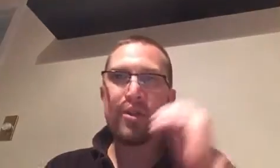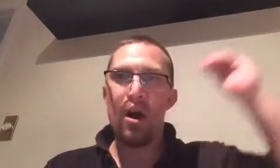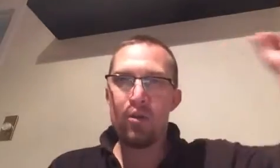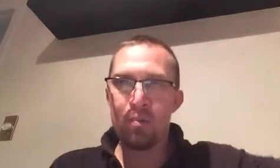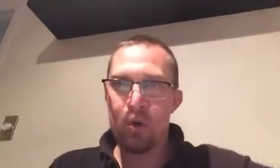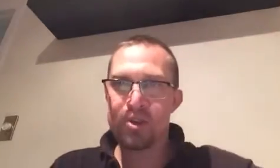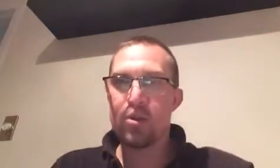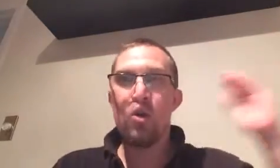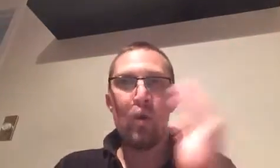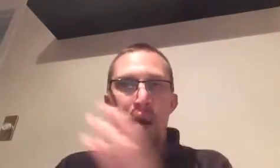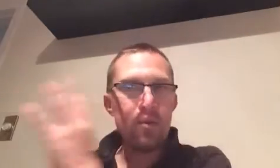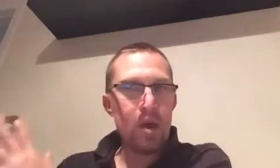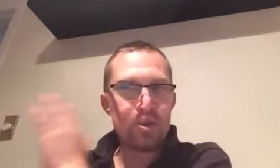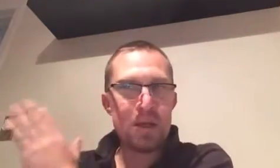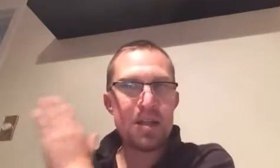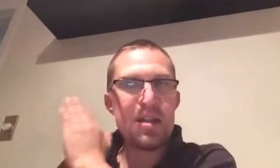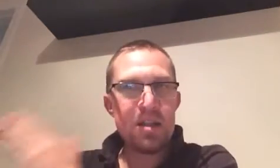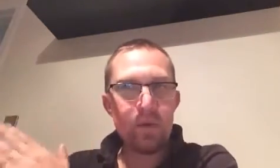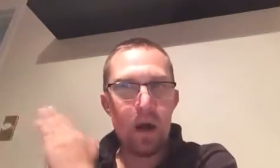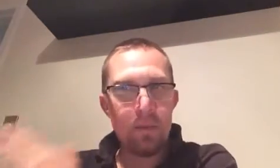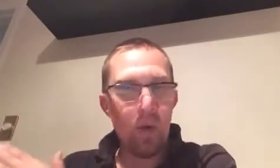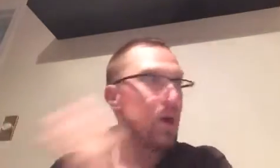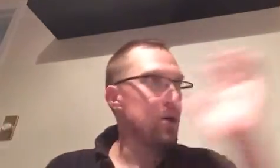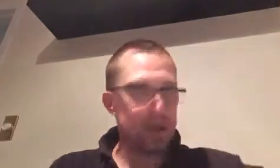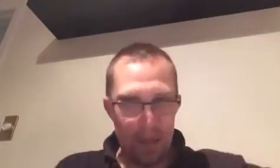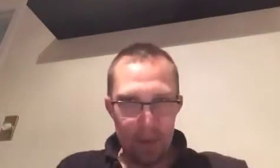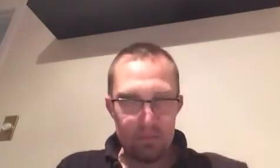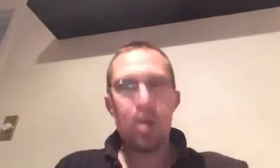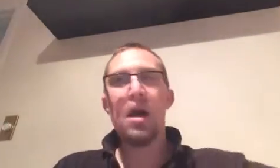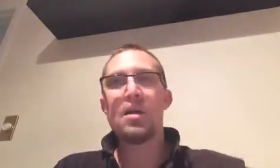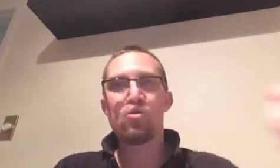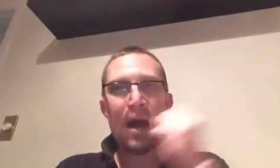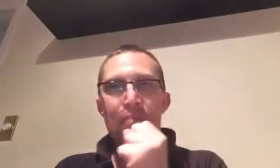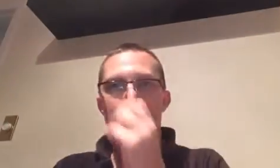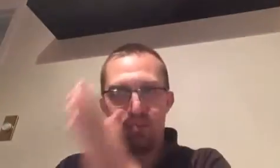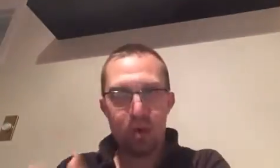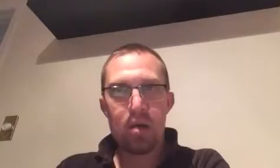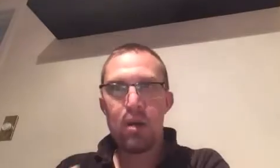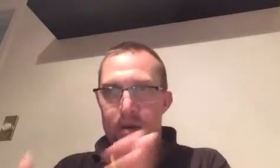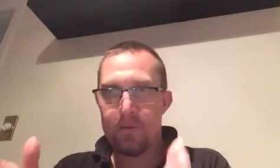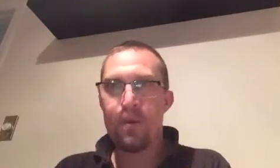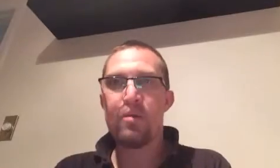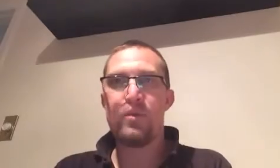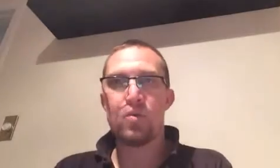the other person, whoever they are speaking evil about, get them and grab them, put them in front of you,